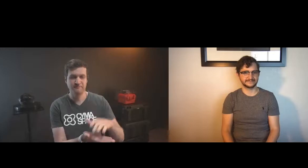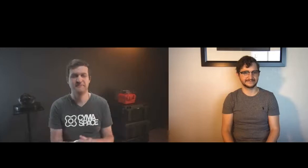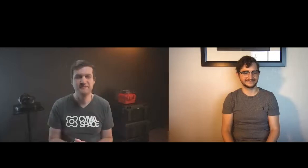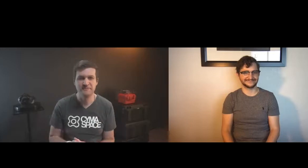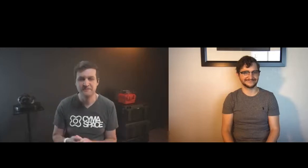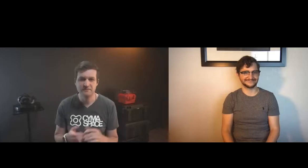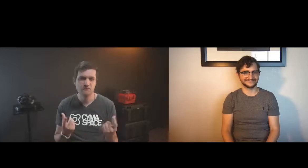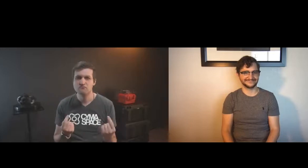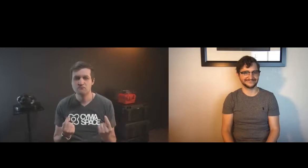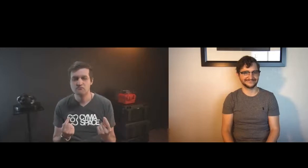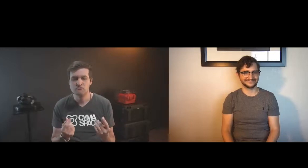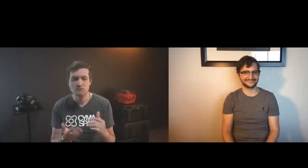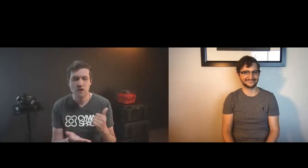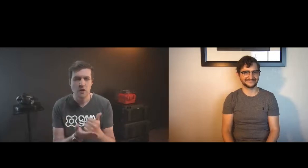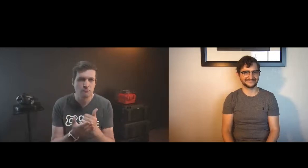and the sign is like this